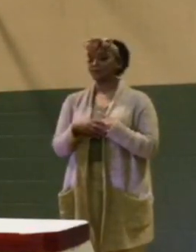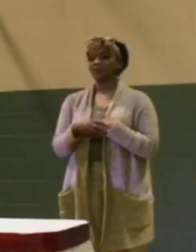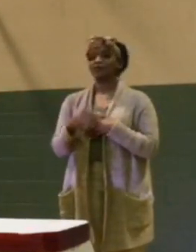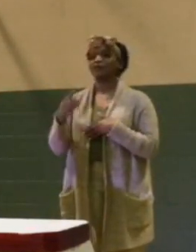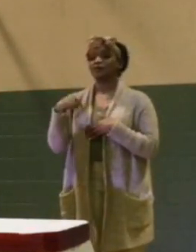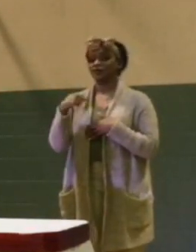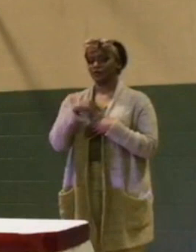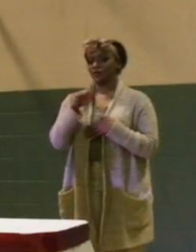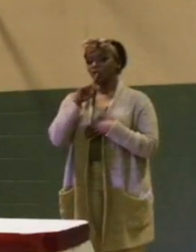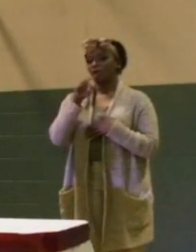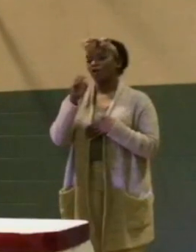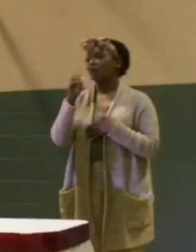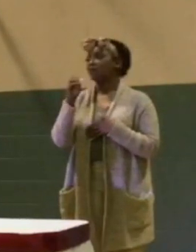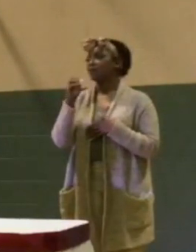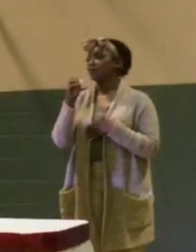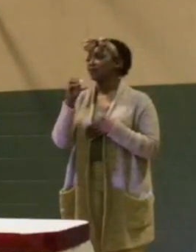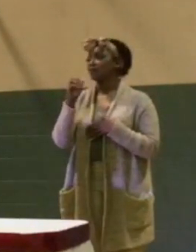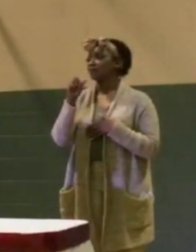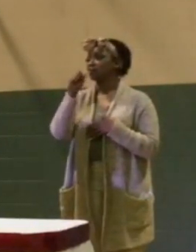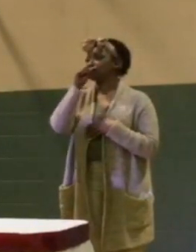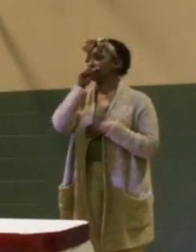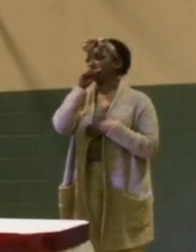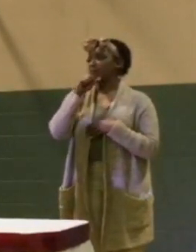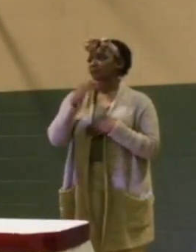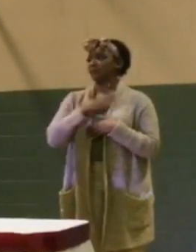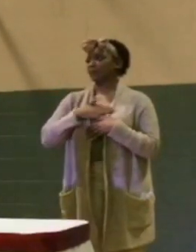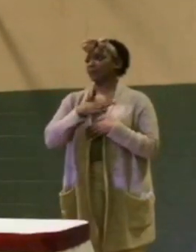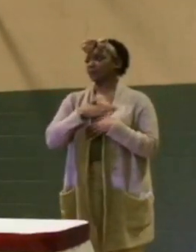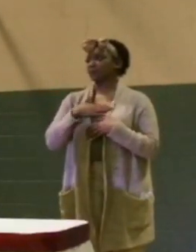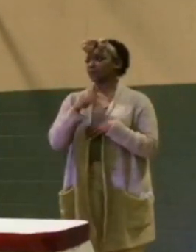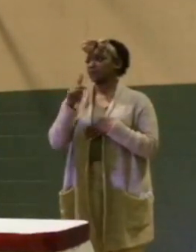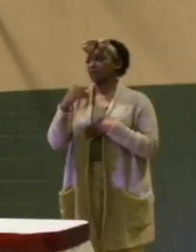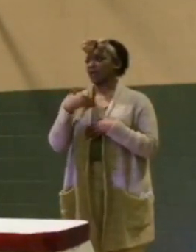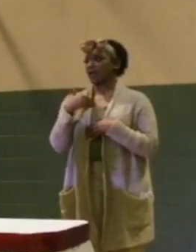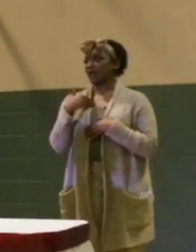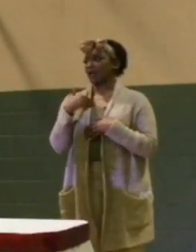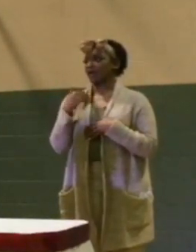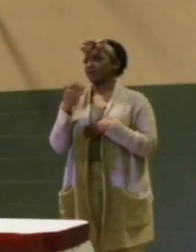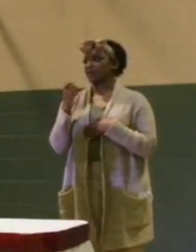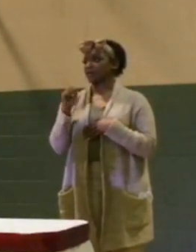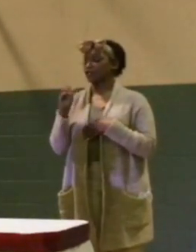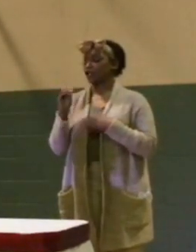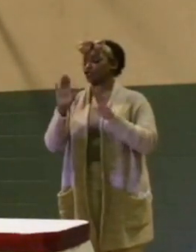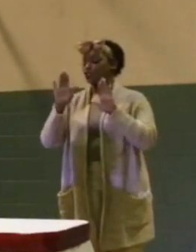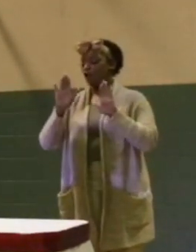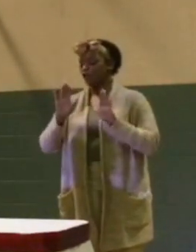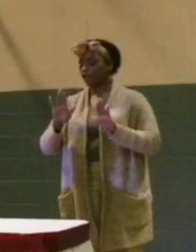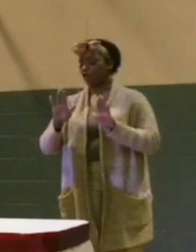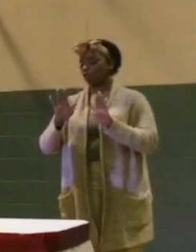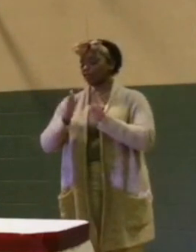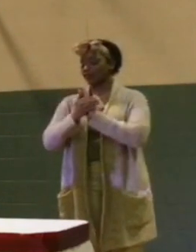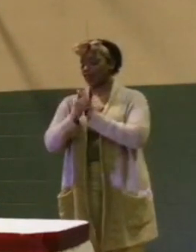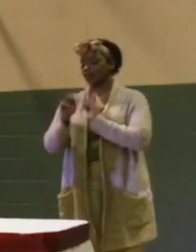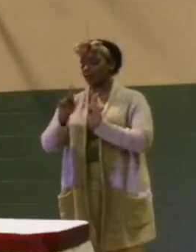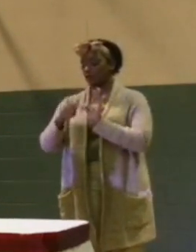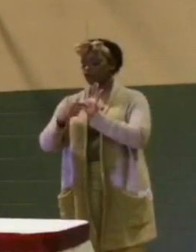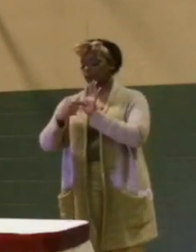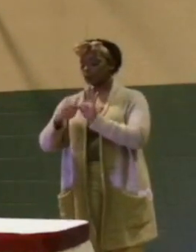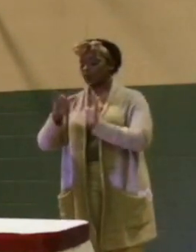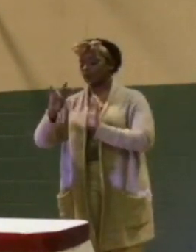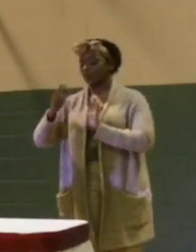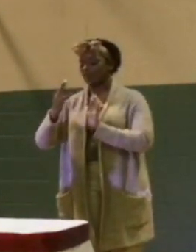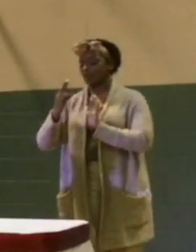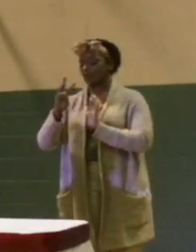so fortunate to have such dynamic, intelligent people representing the 7th Ward.